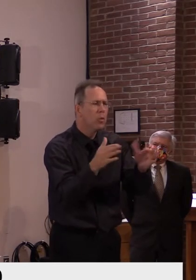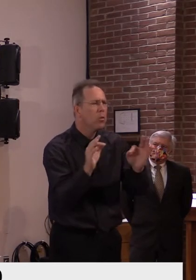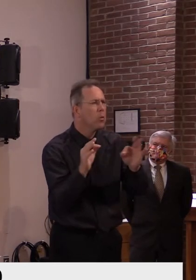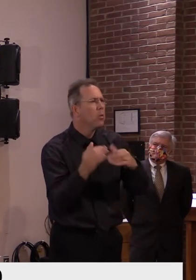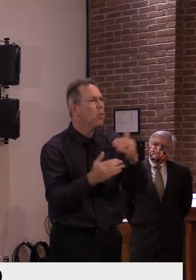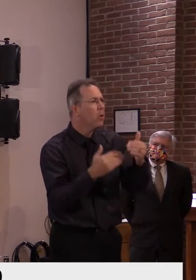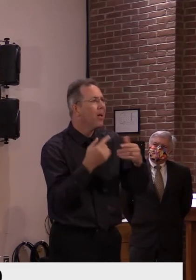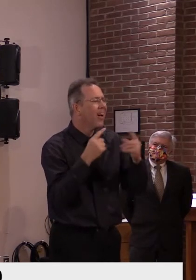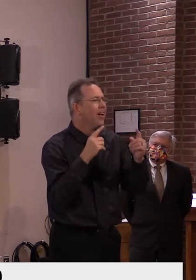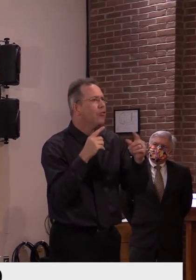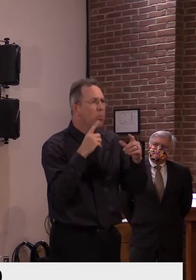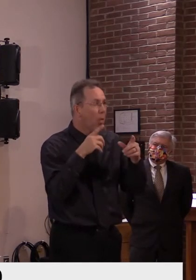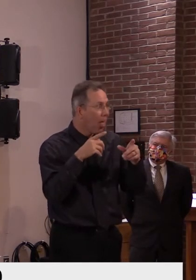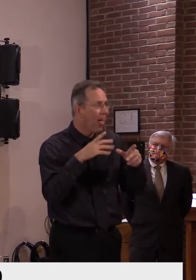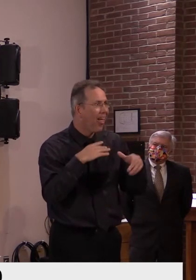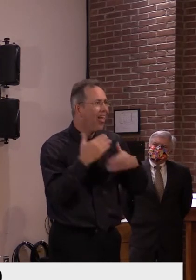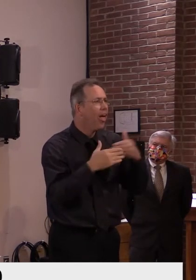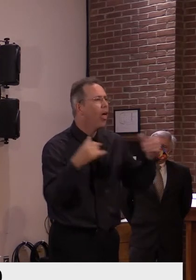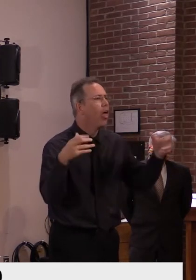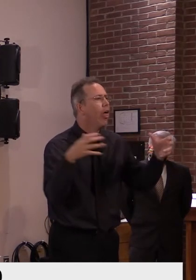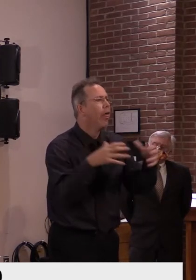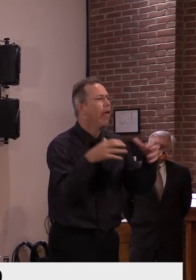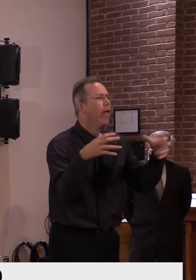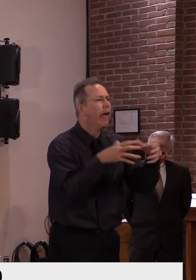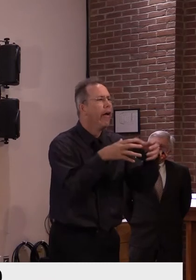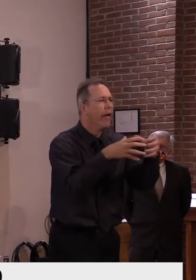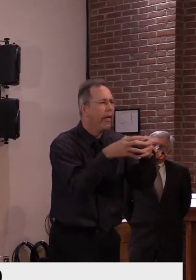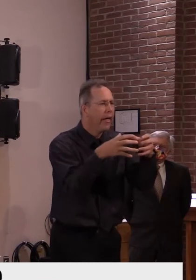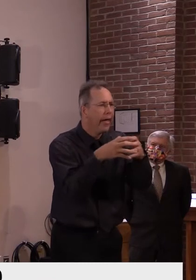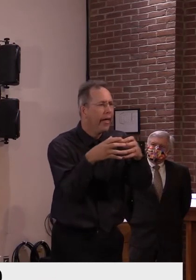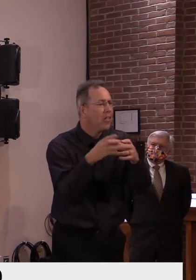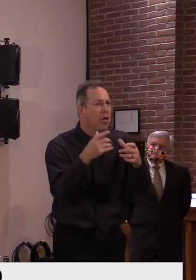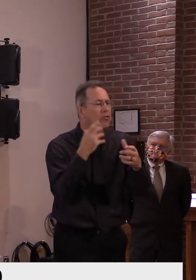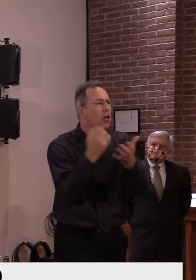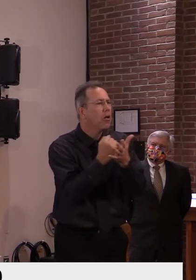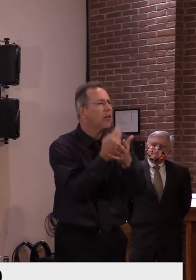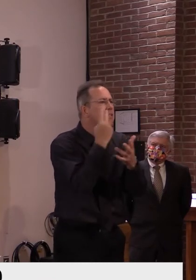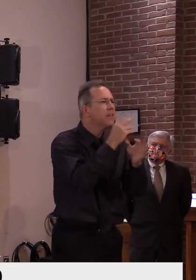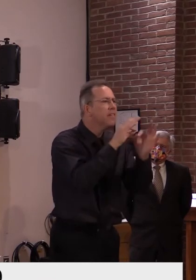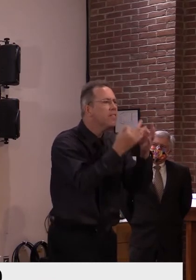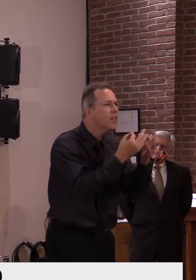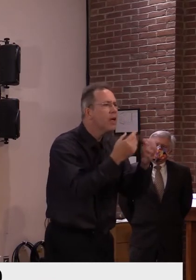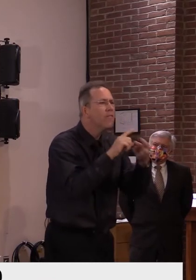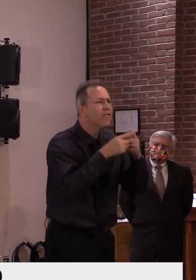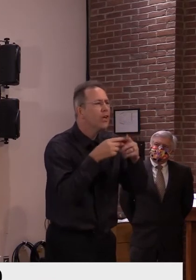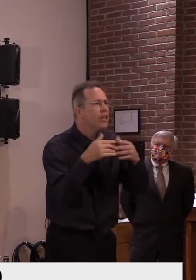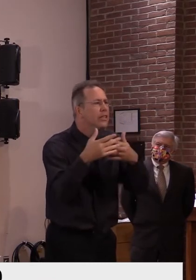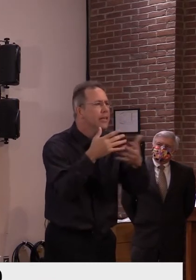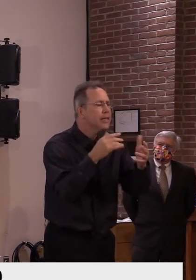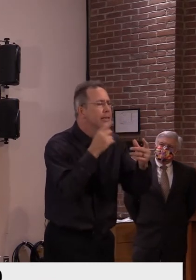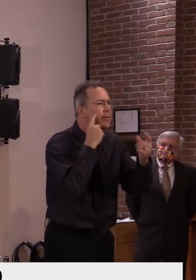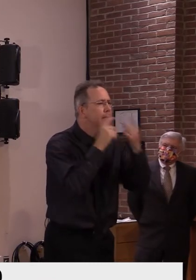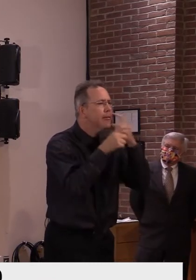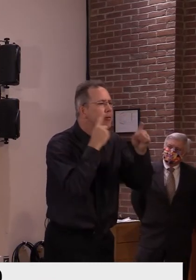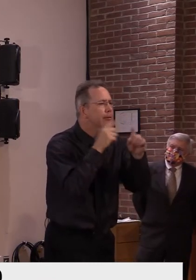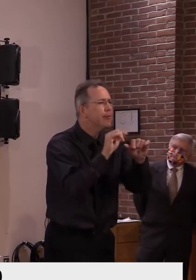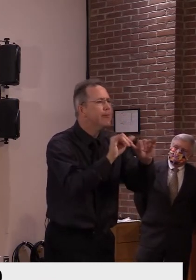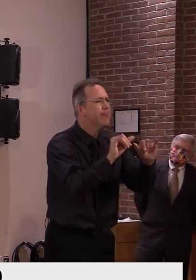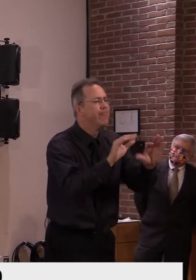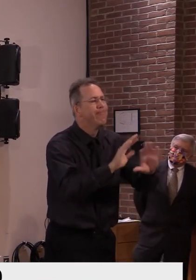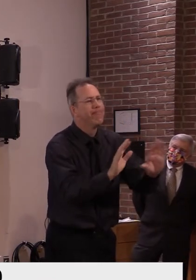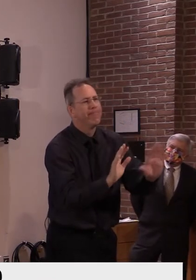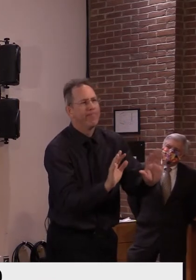sports activities, the list goes on. But, and this is a key point, what you can do